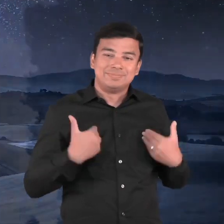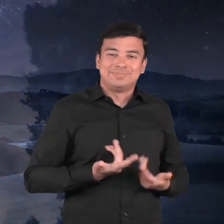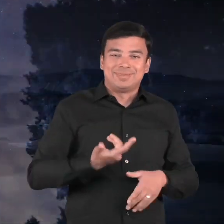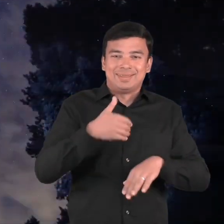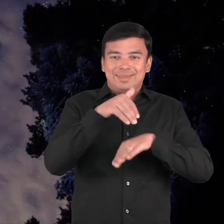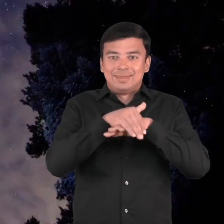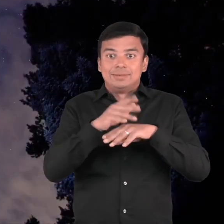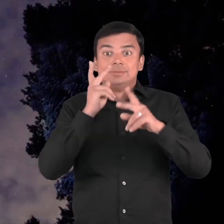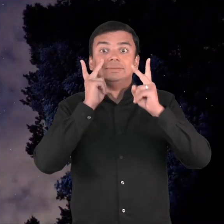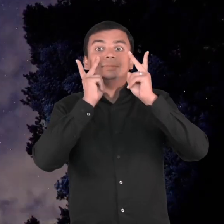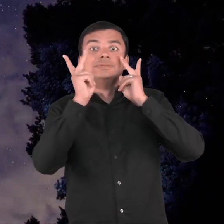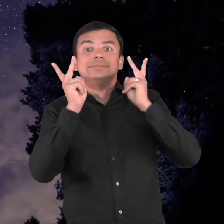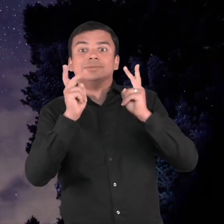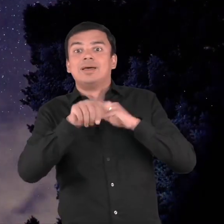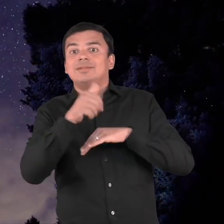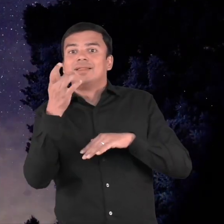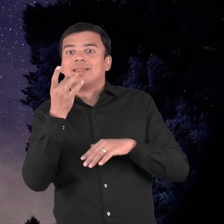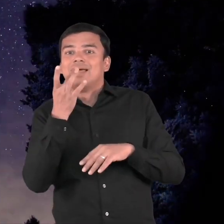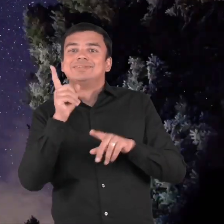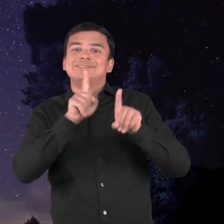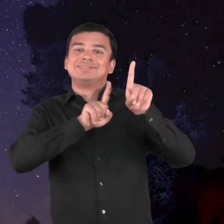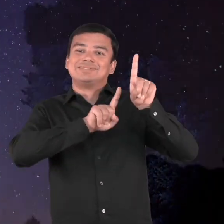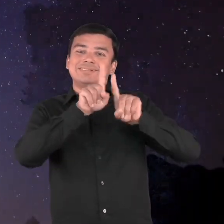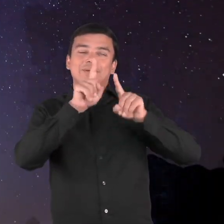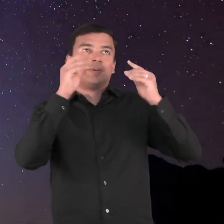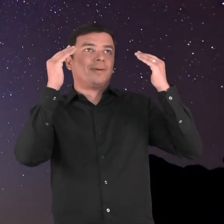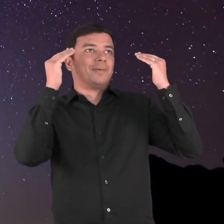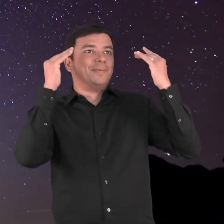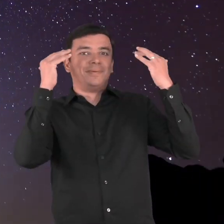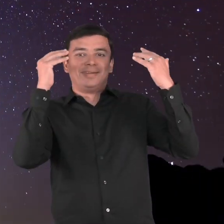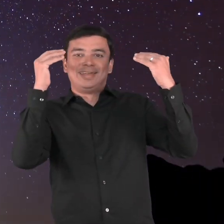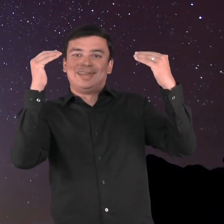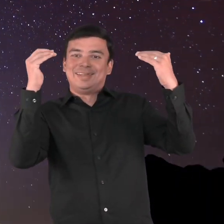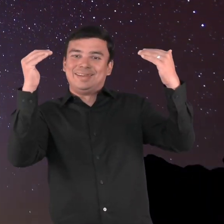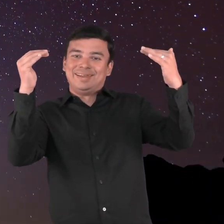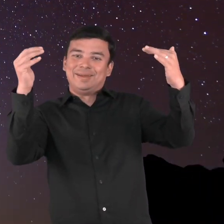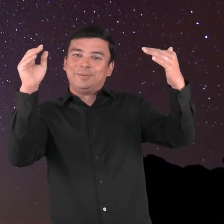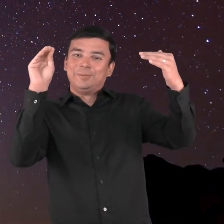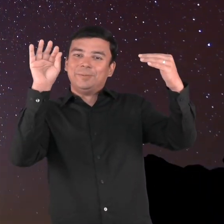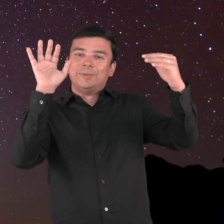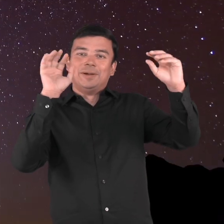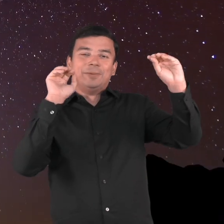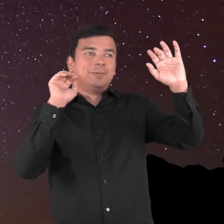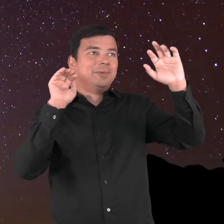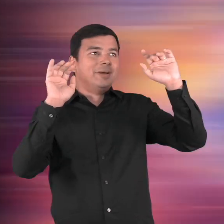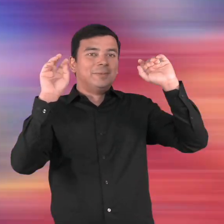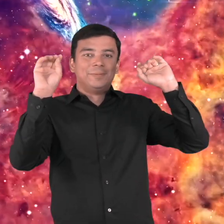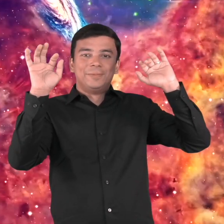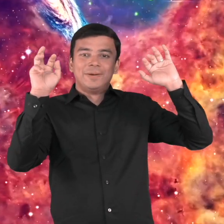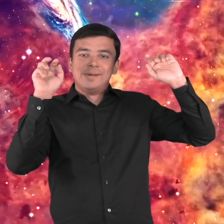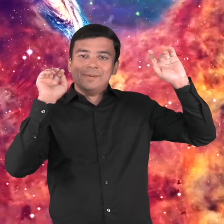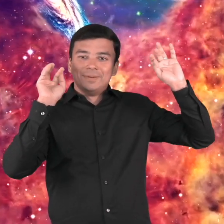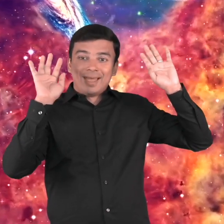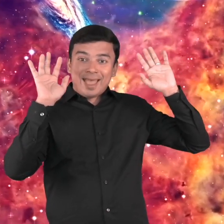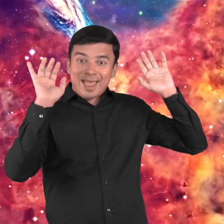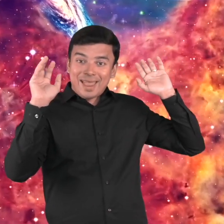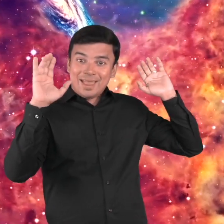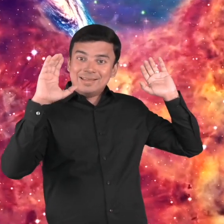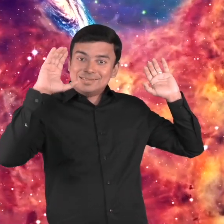There thousands of stars, which all give off light, just like the sun. But these stars are too